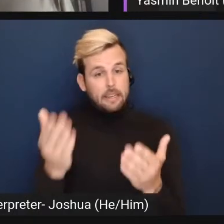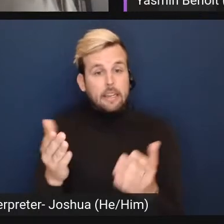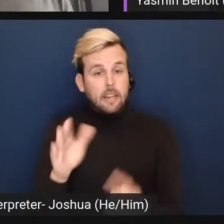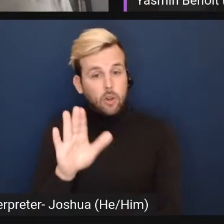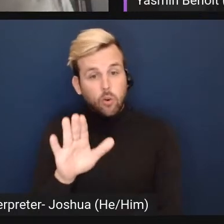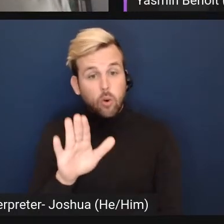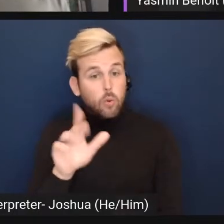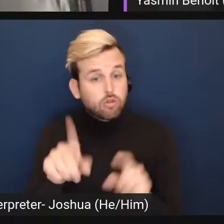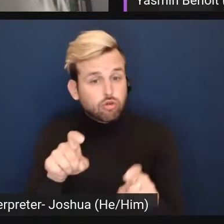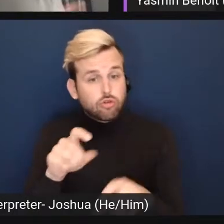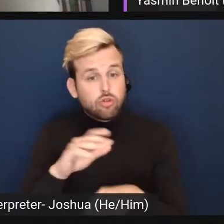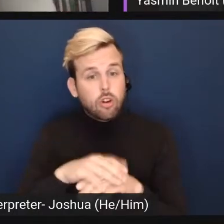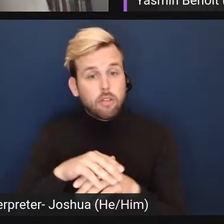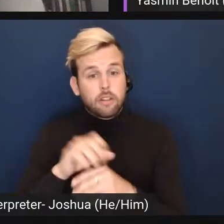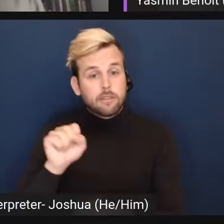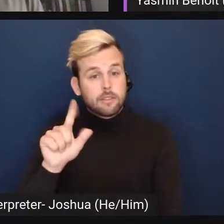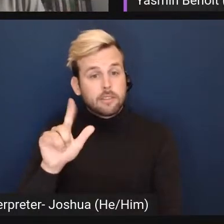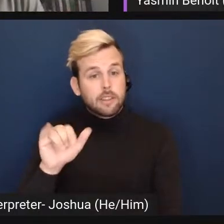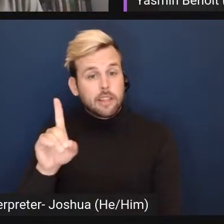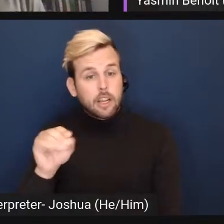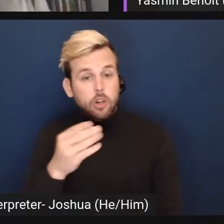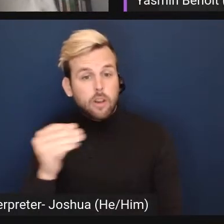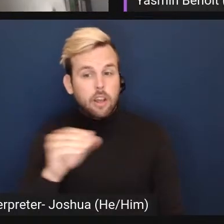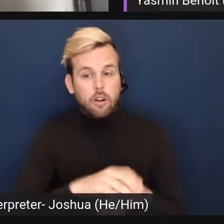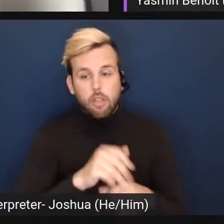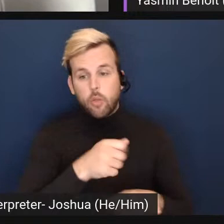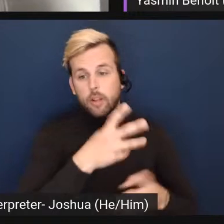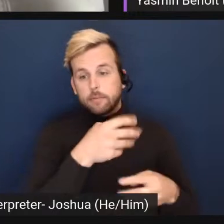your, uh, questions on the Slido and comments on the phone.